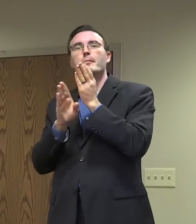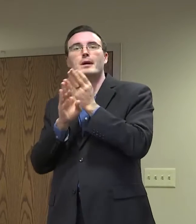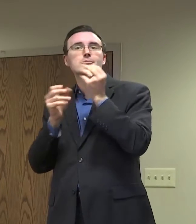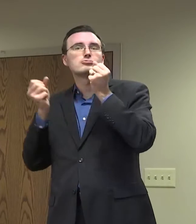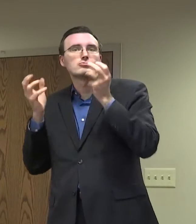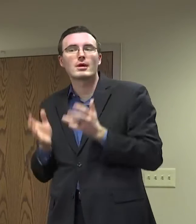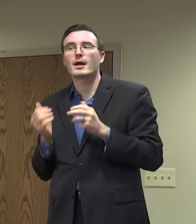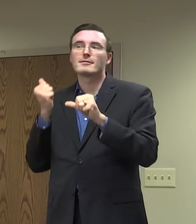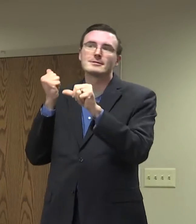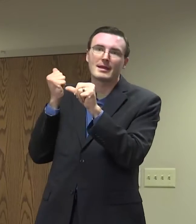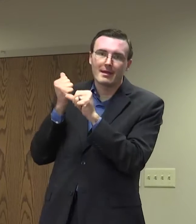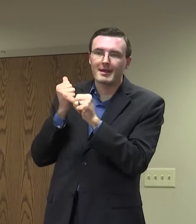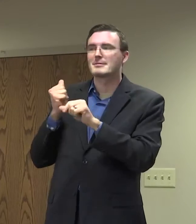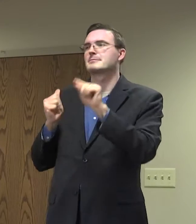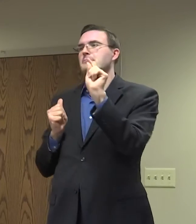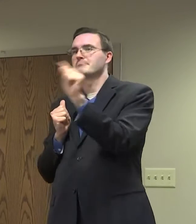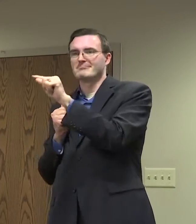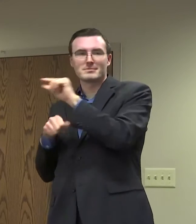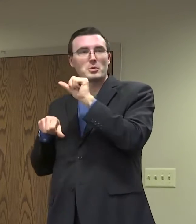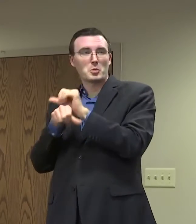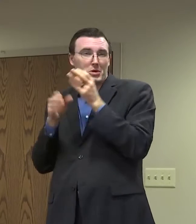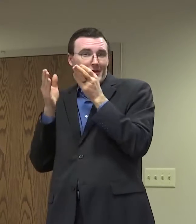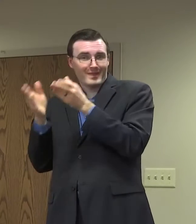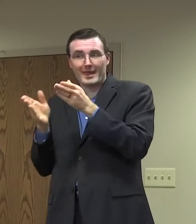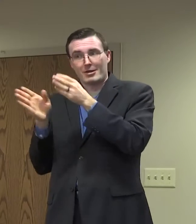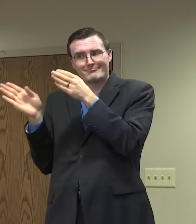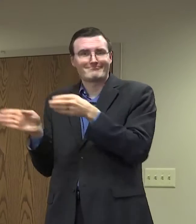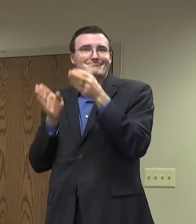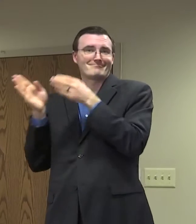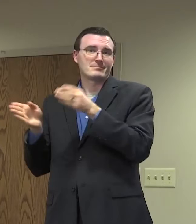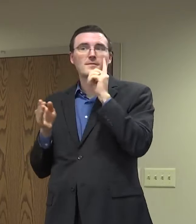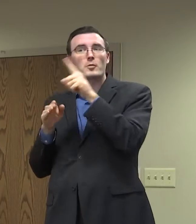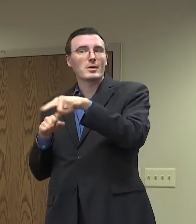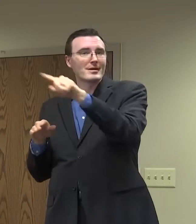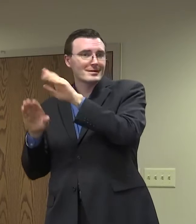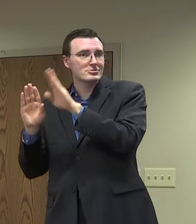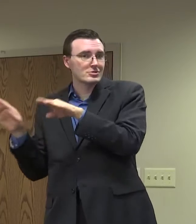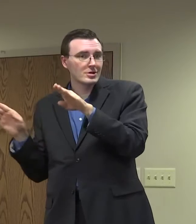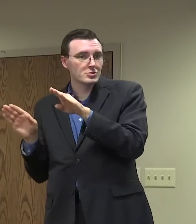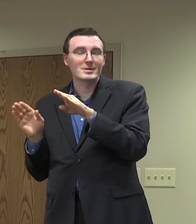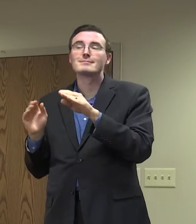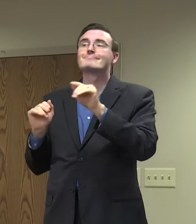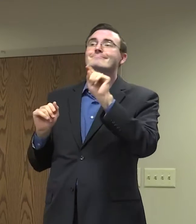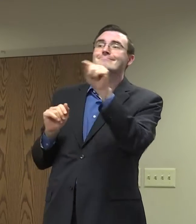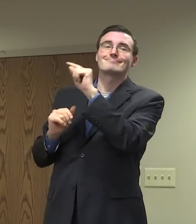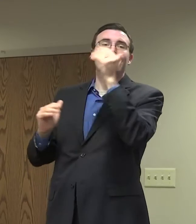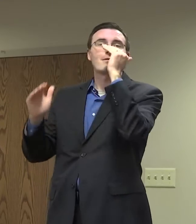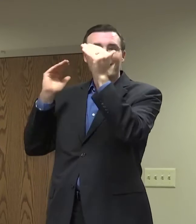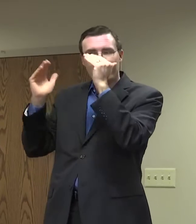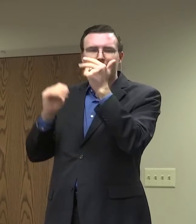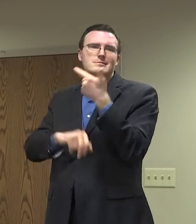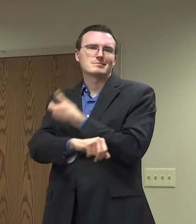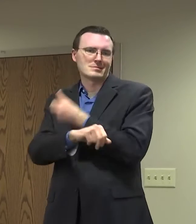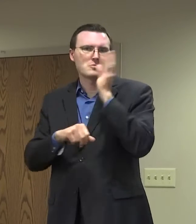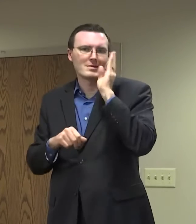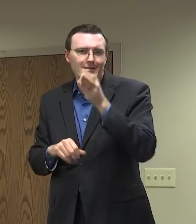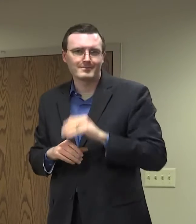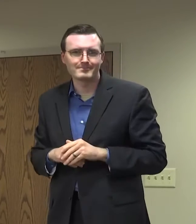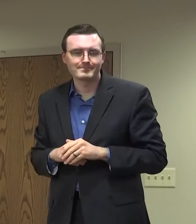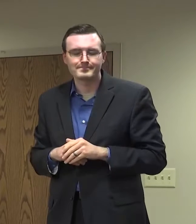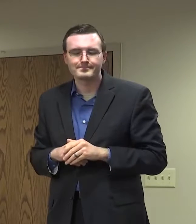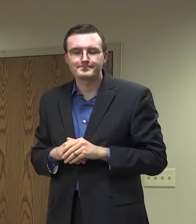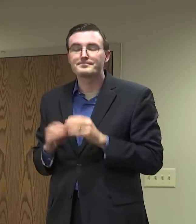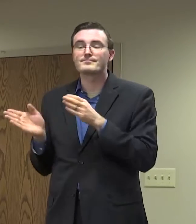and all the people that facilitate learning for our children. Food and agriculture. We have over 15